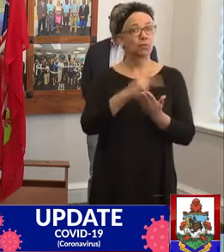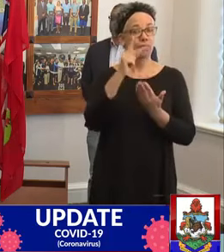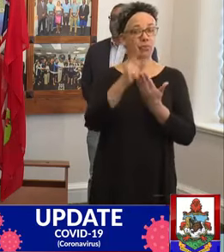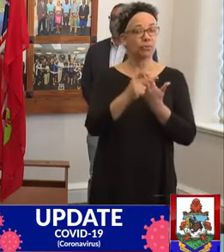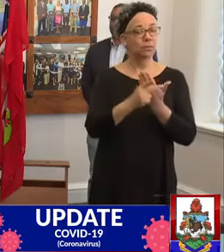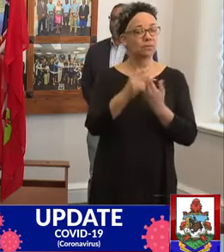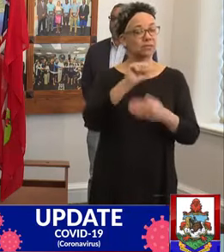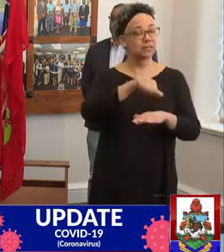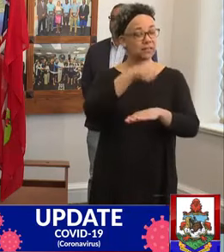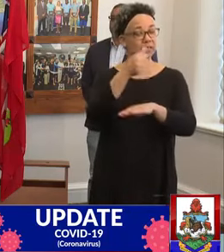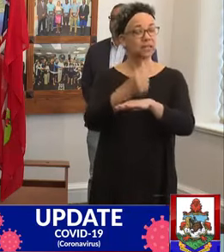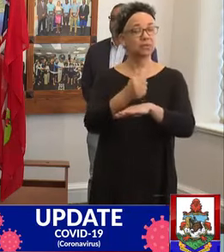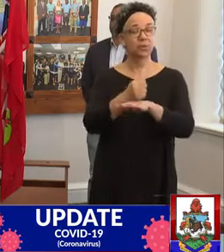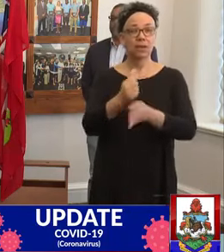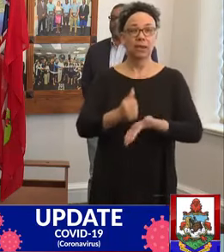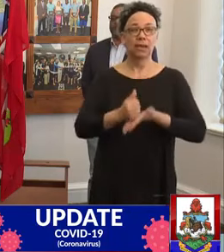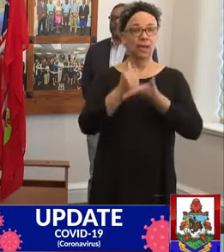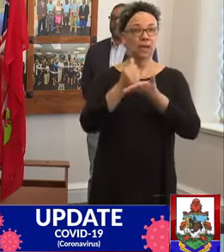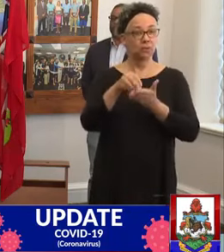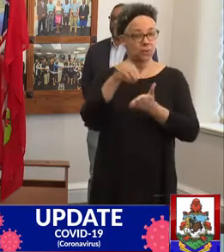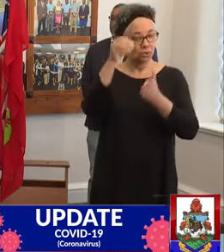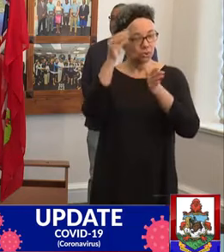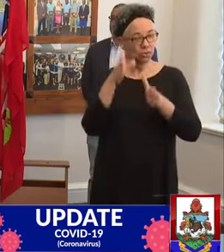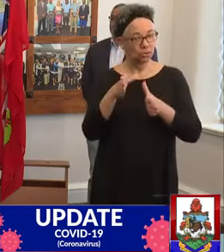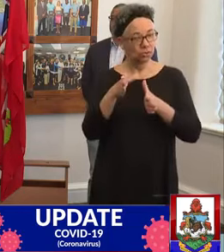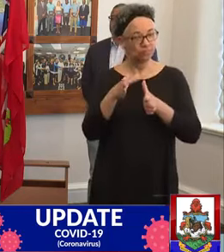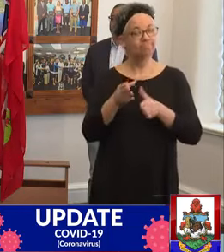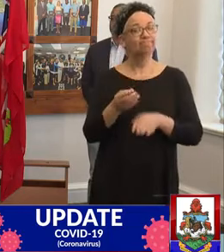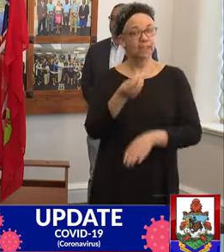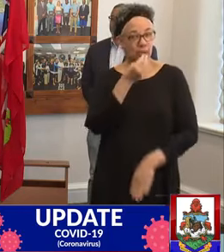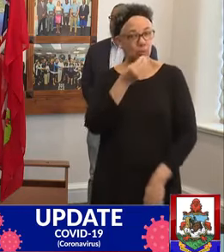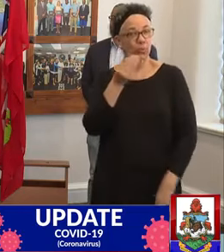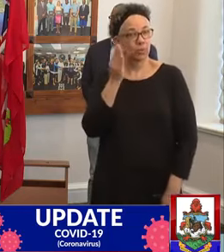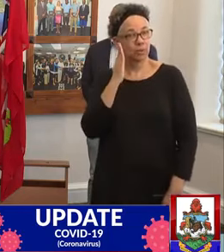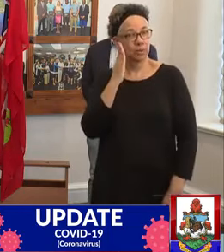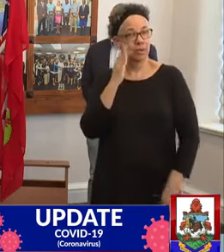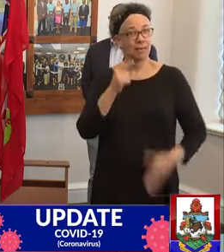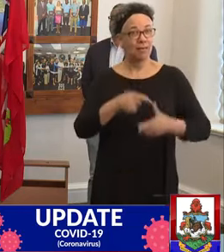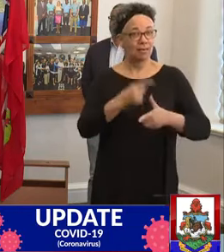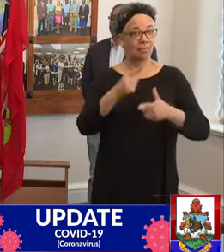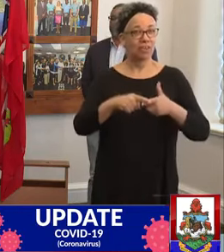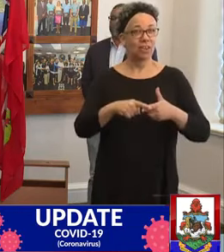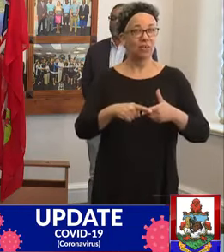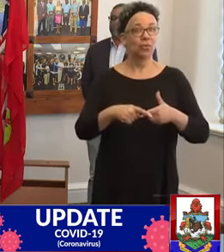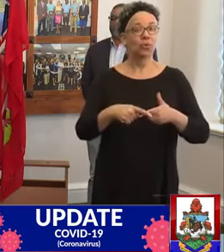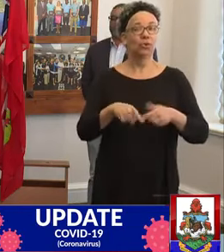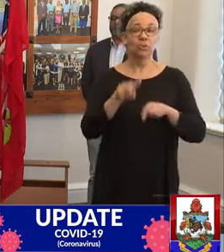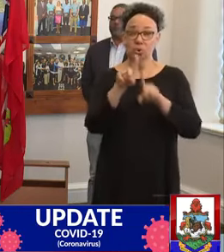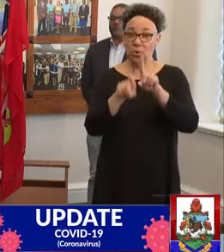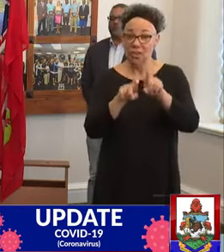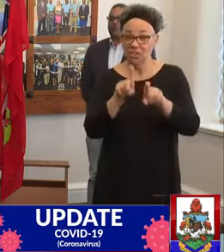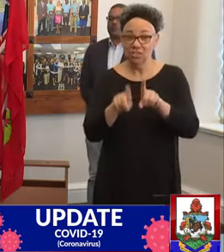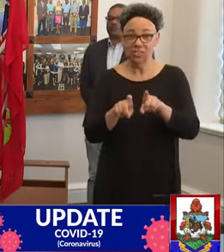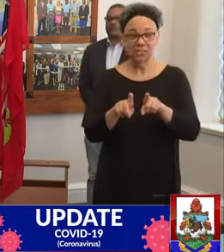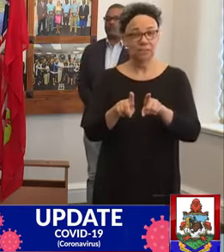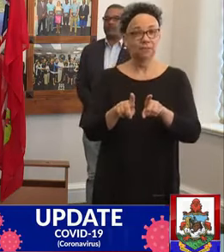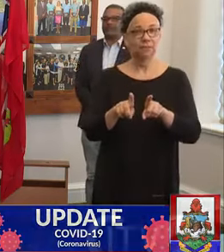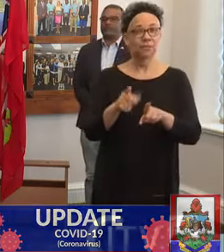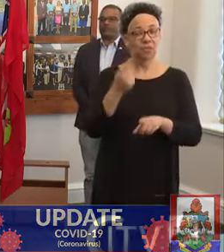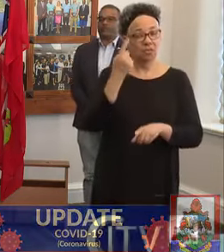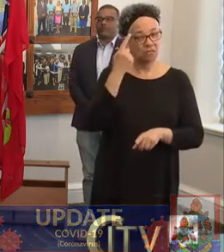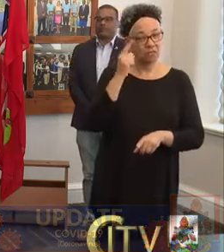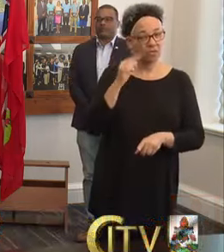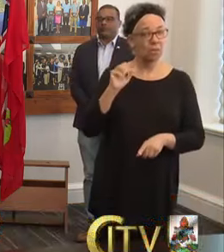help our students learn from home. After then, we will be able to take any questions which may be needed for either the Minister of Health,